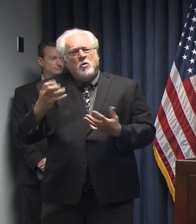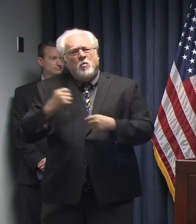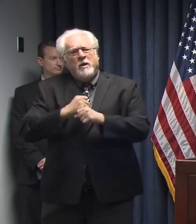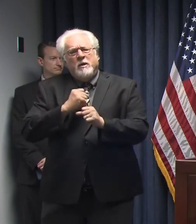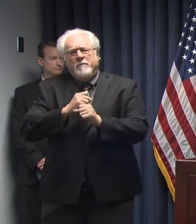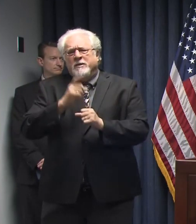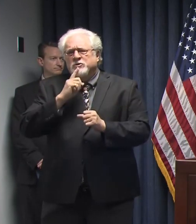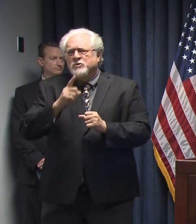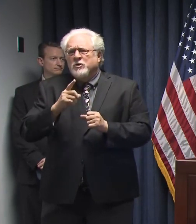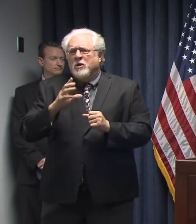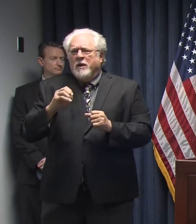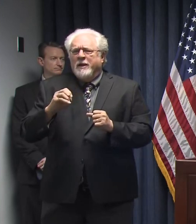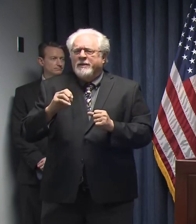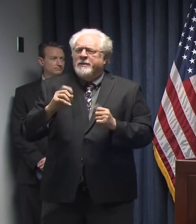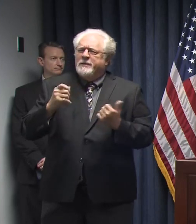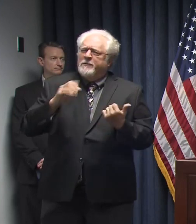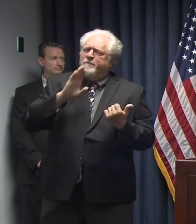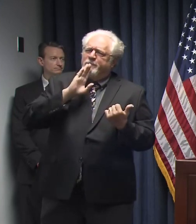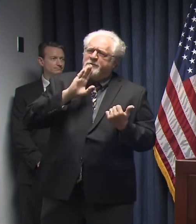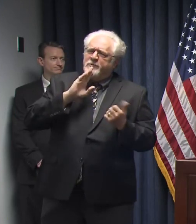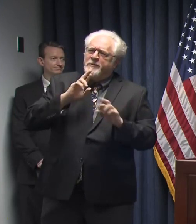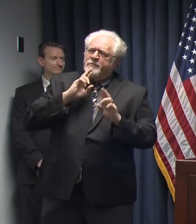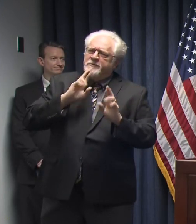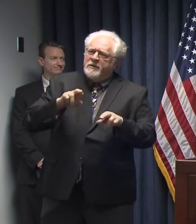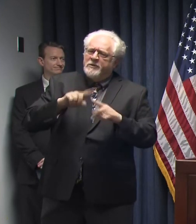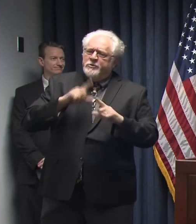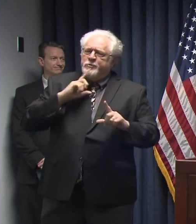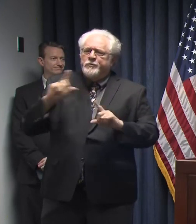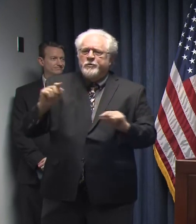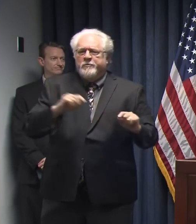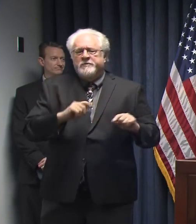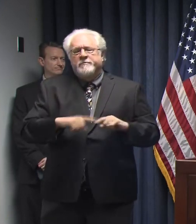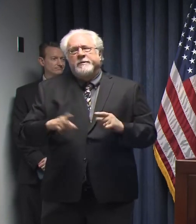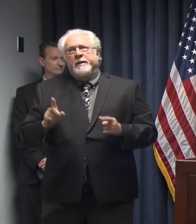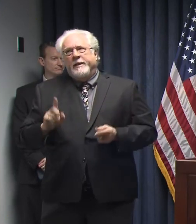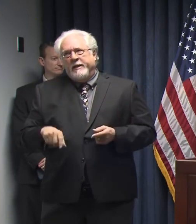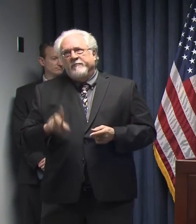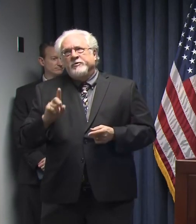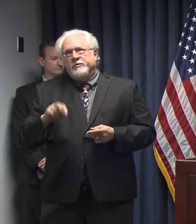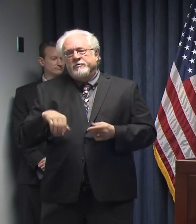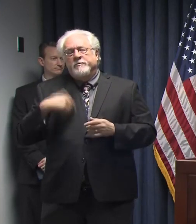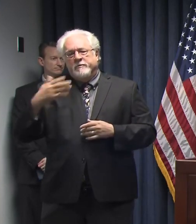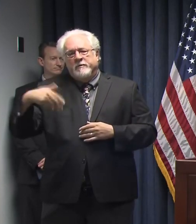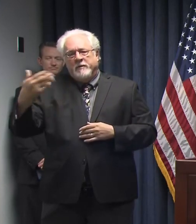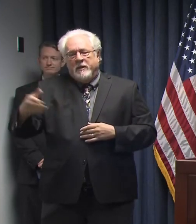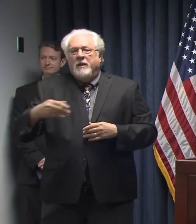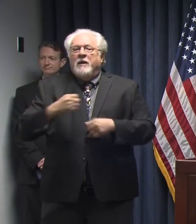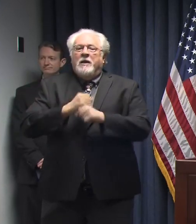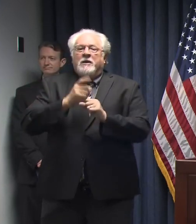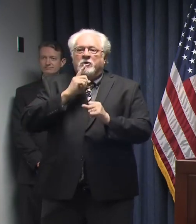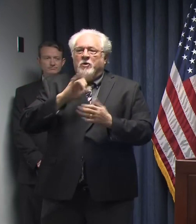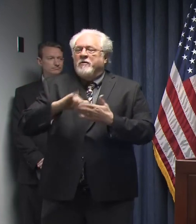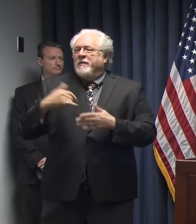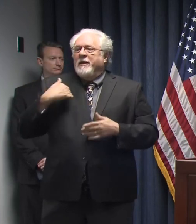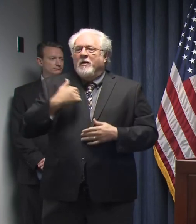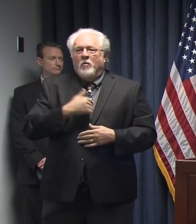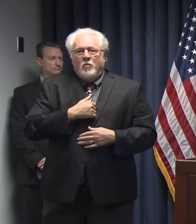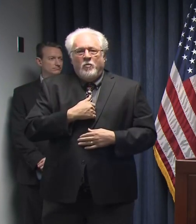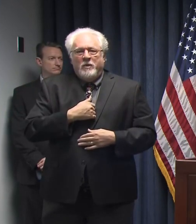by the way, it sort of frustrates me to have to respond to rumors, but we have to do that on occasion. I want to assure people that we